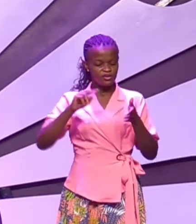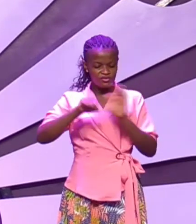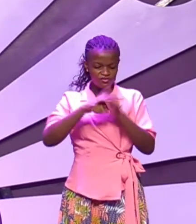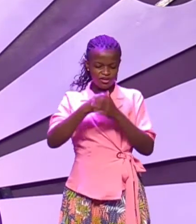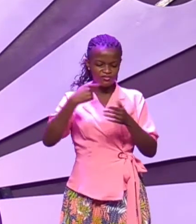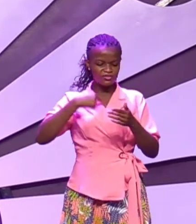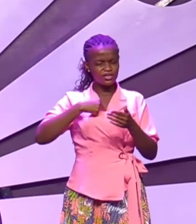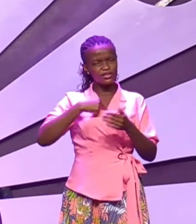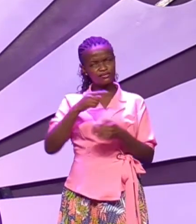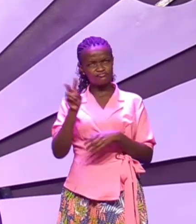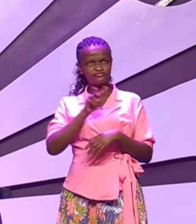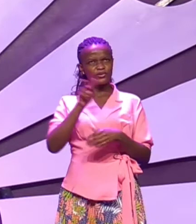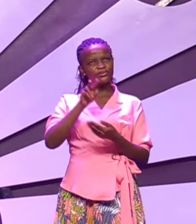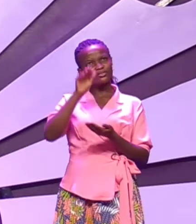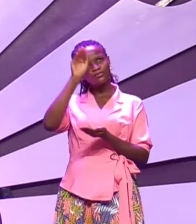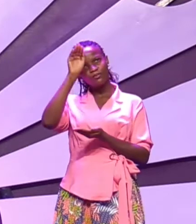look less than what I am.